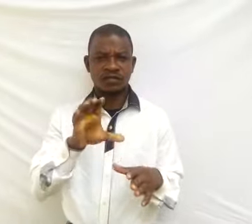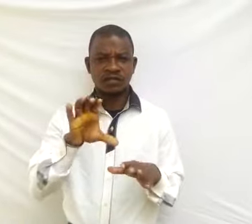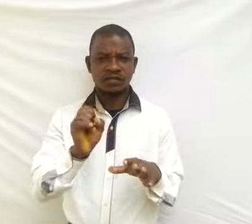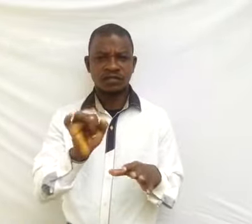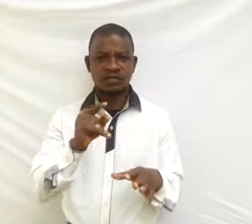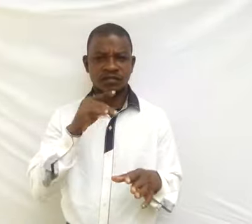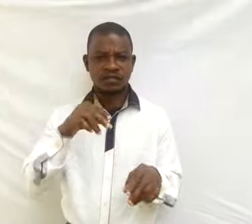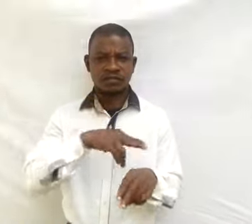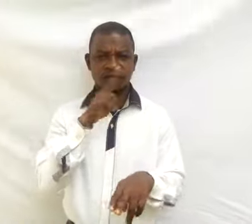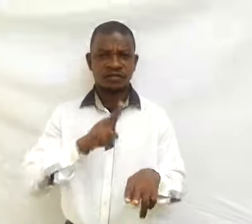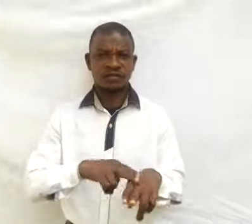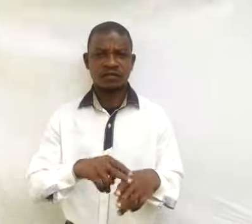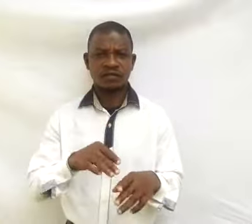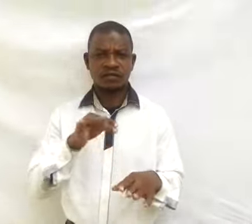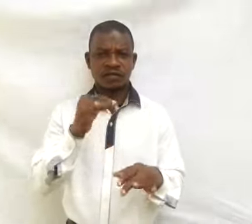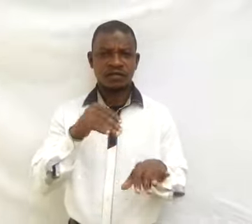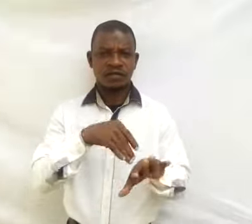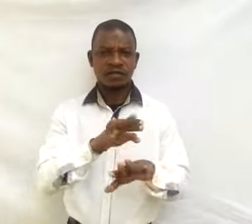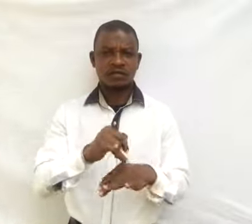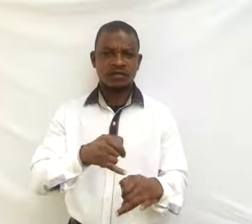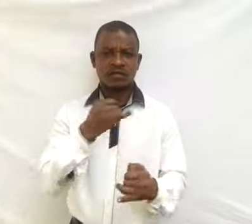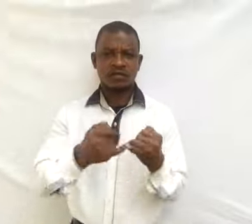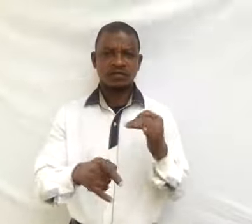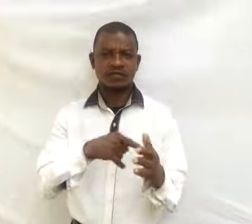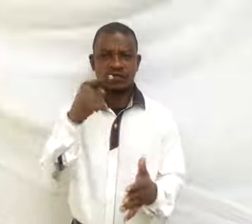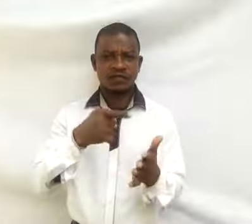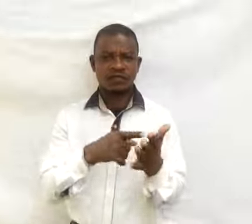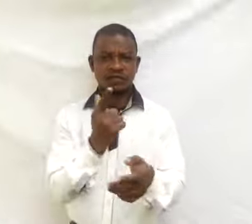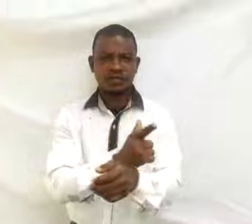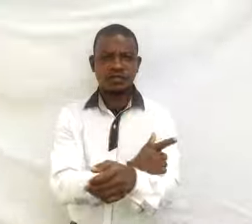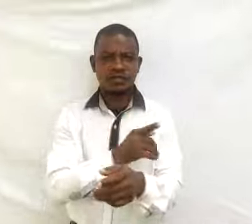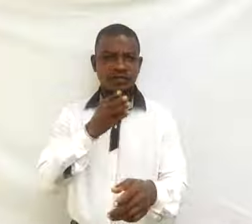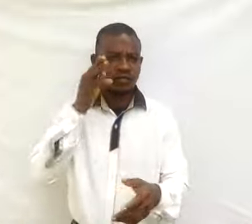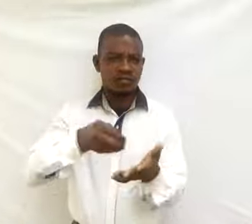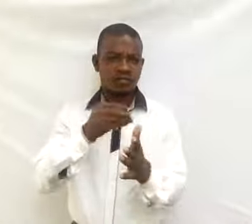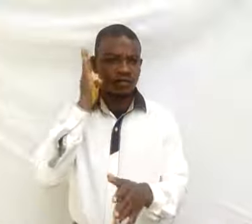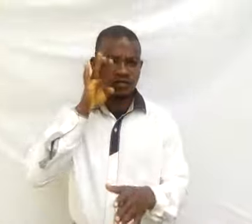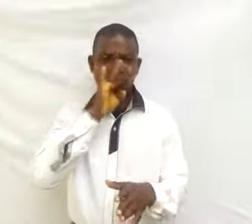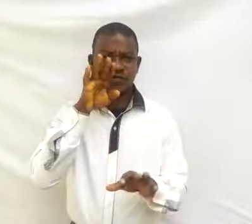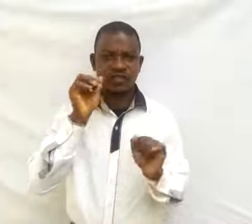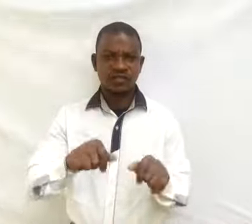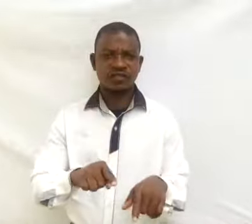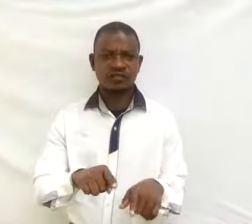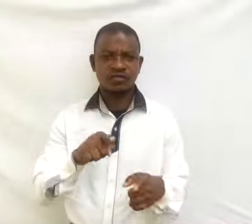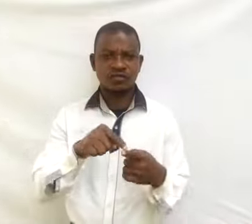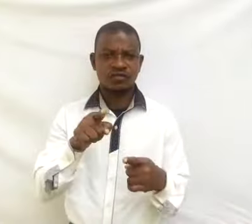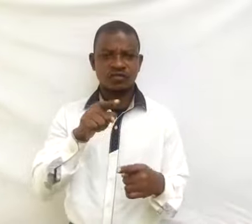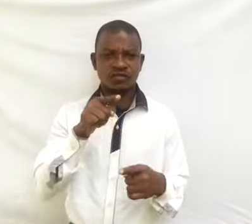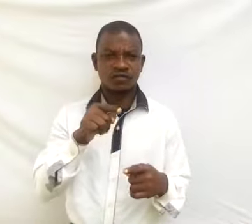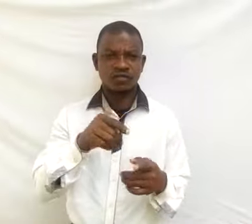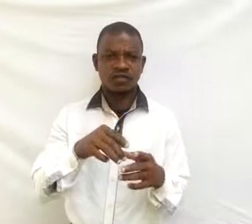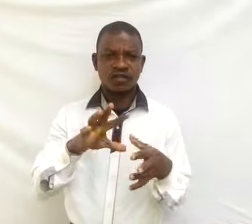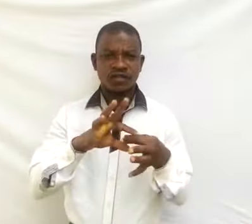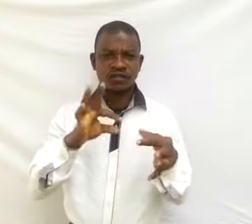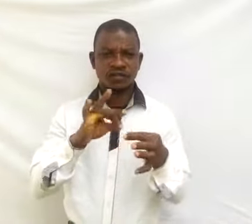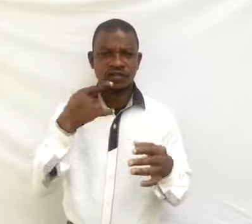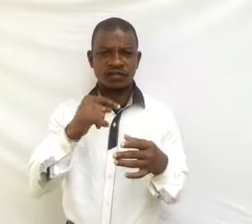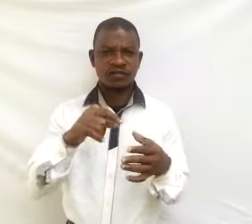At the end of this lesson, students will be able to explain the meaning of